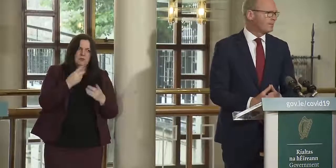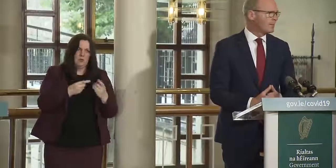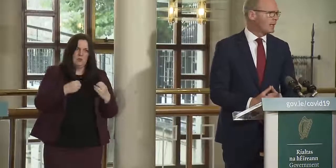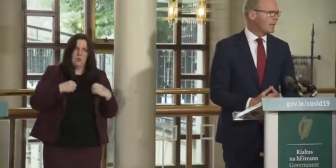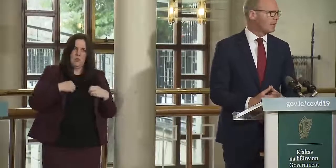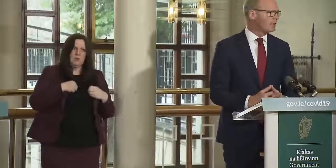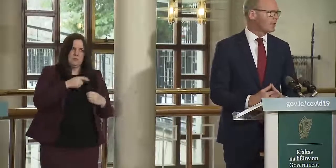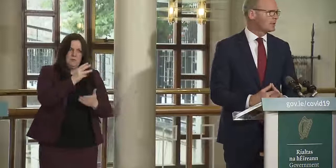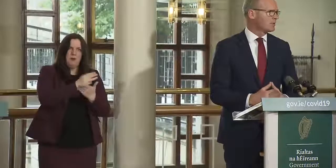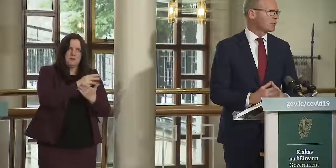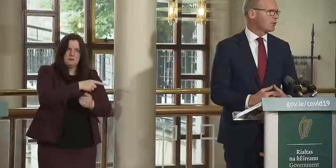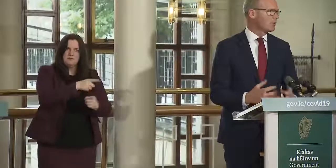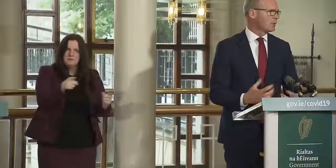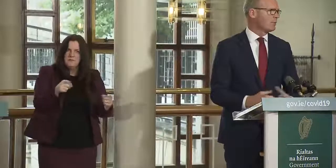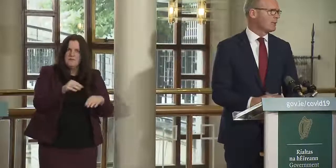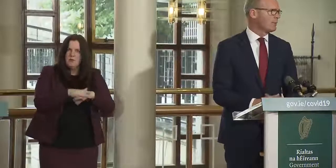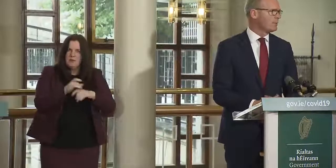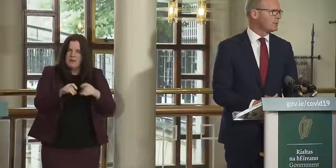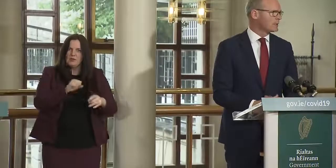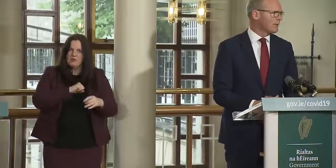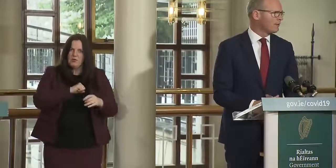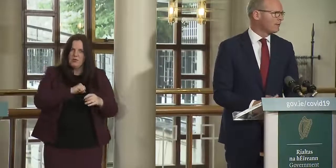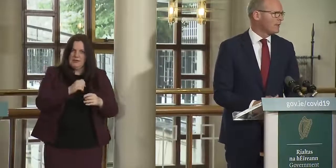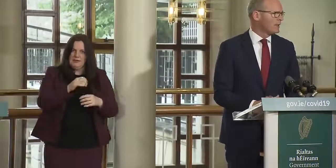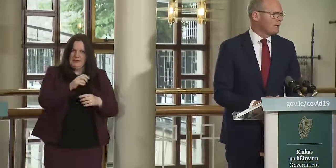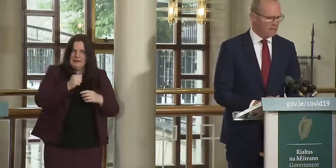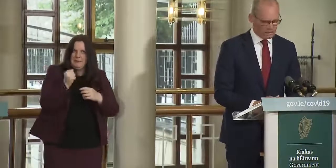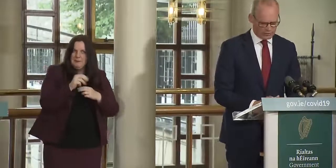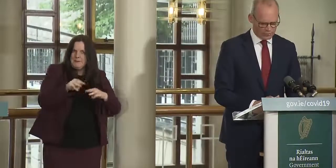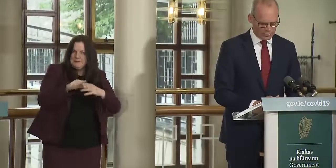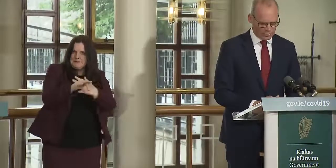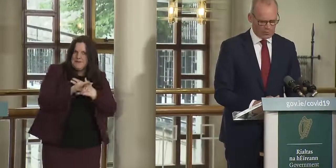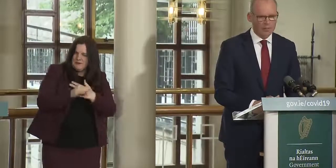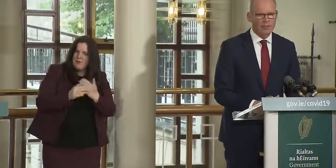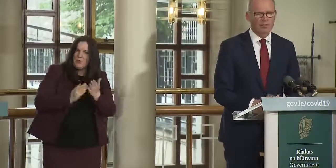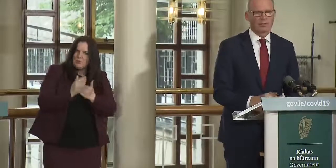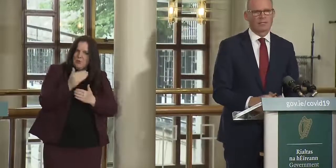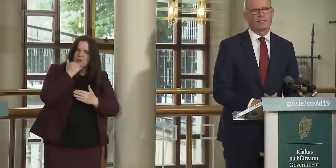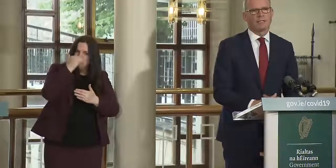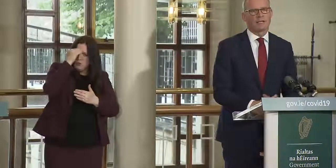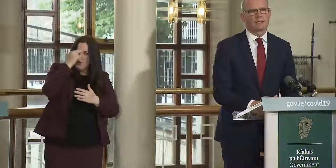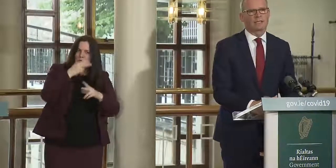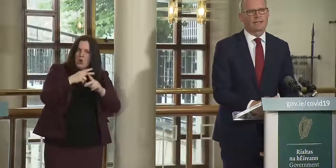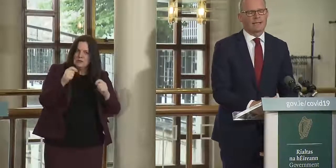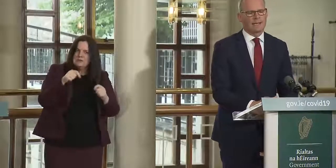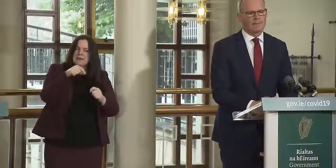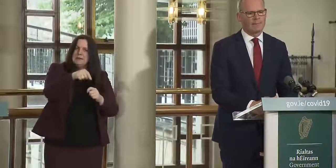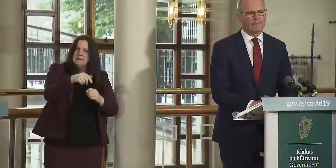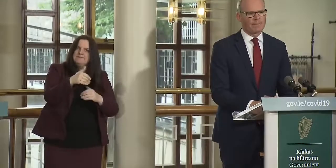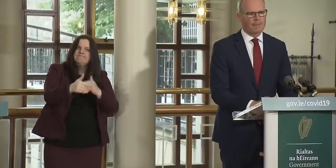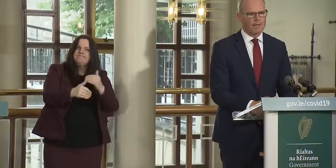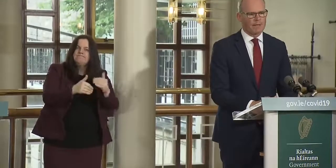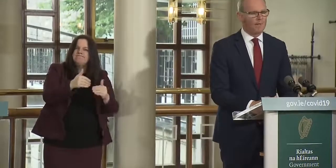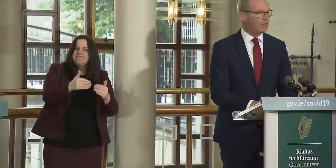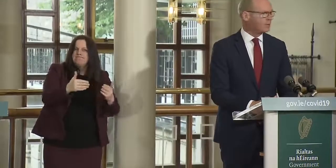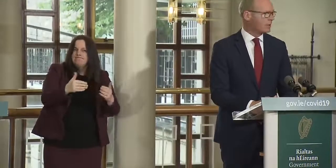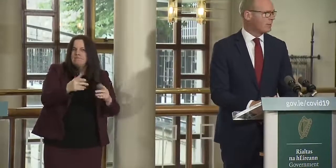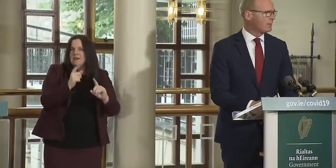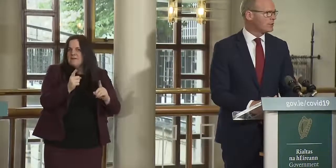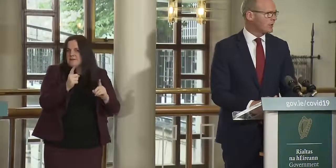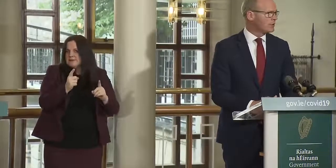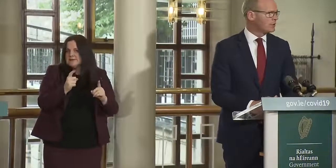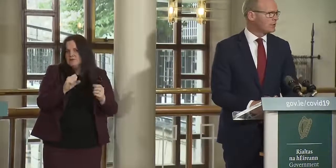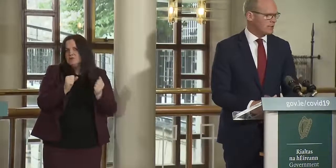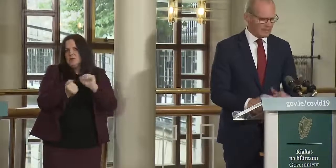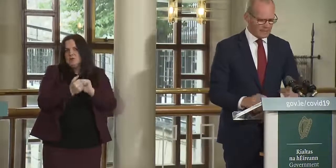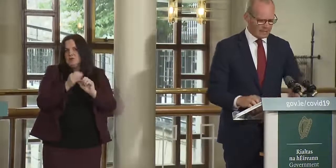your bit in terms of ensuring that we keep people safe uh through the summer until that um advice from